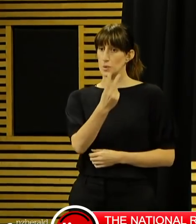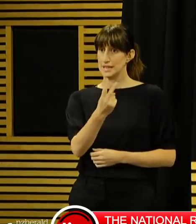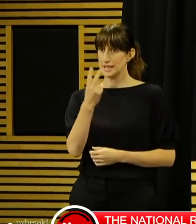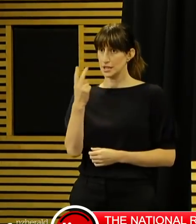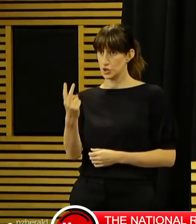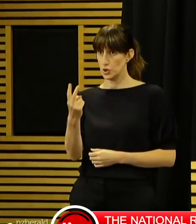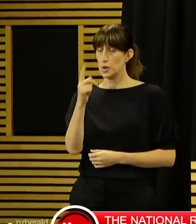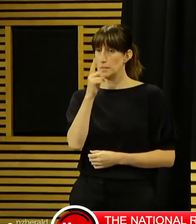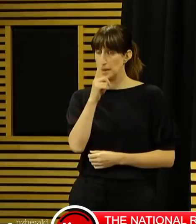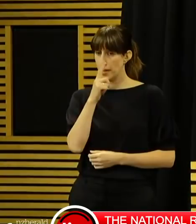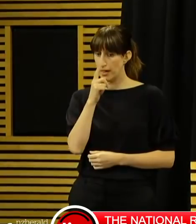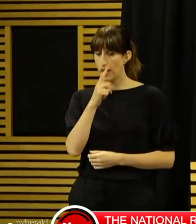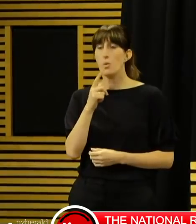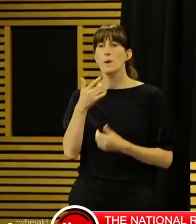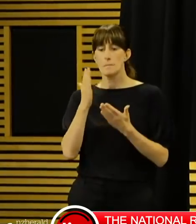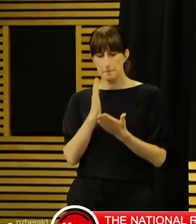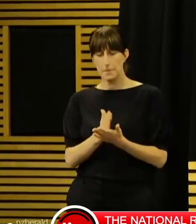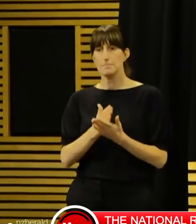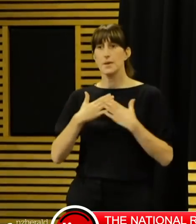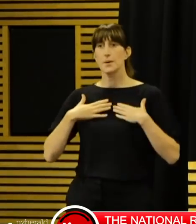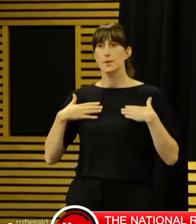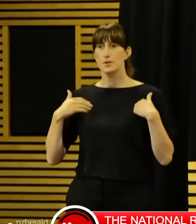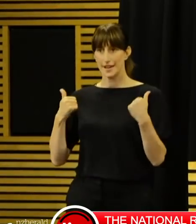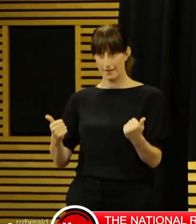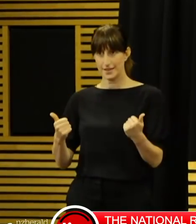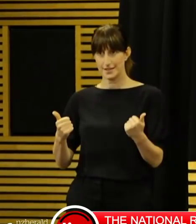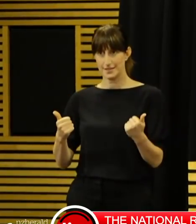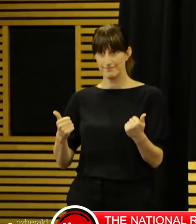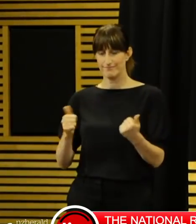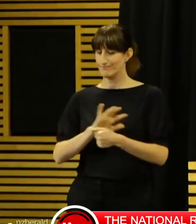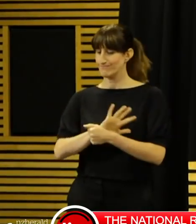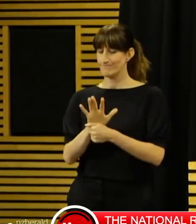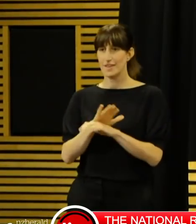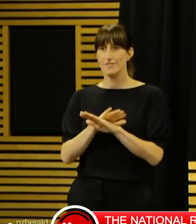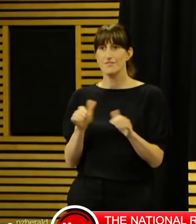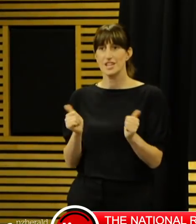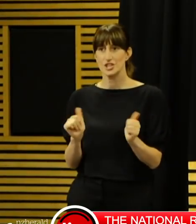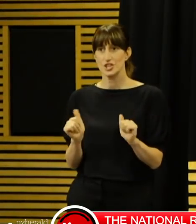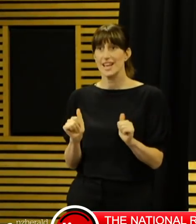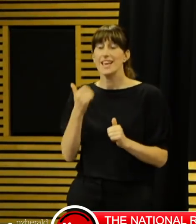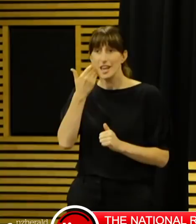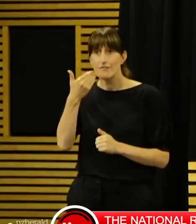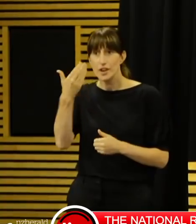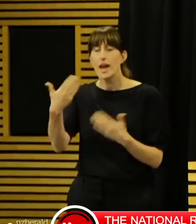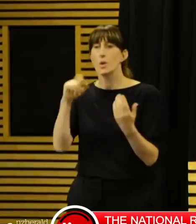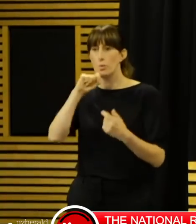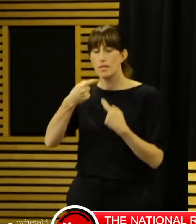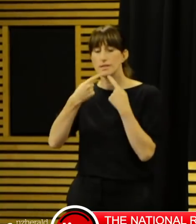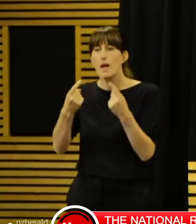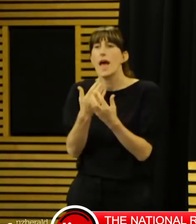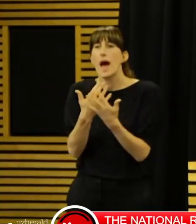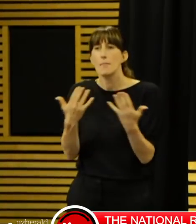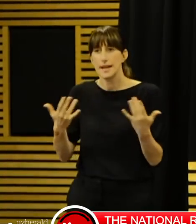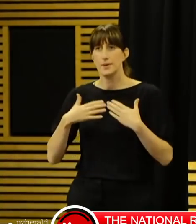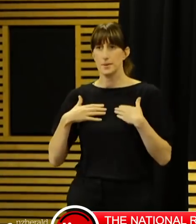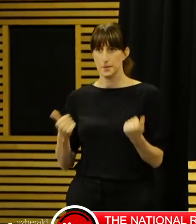we can confirm have recovered from COVID-19 infection. We will also update this number daily. There are